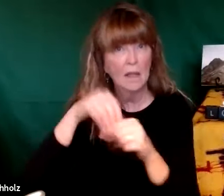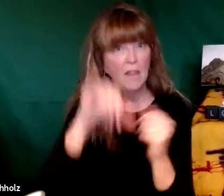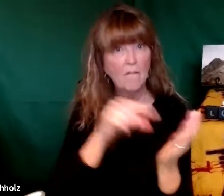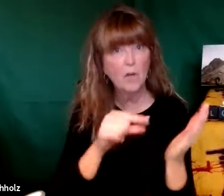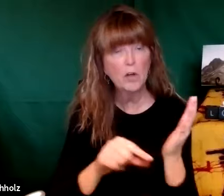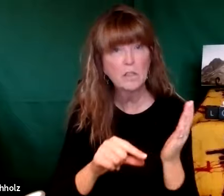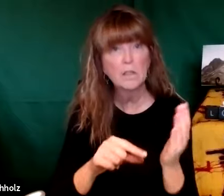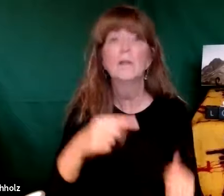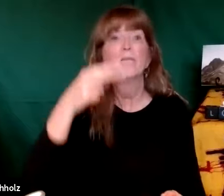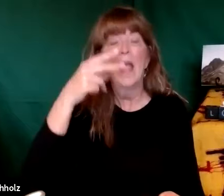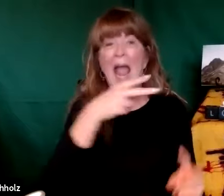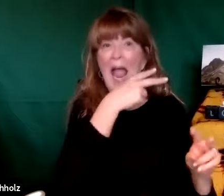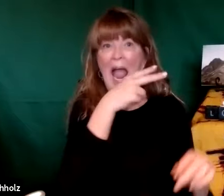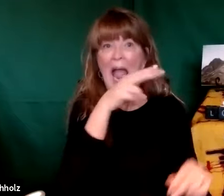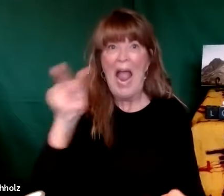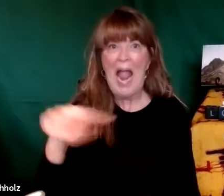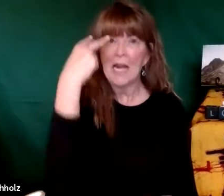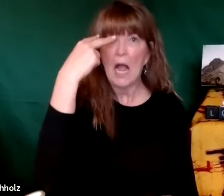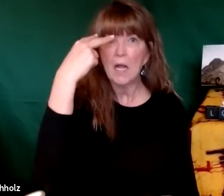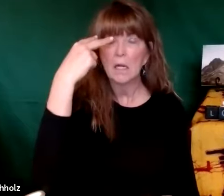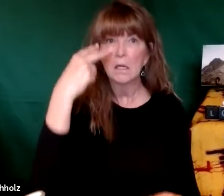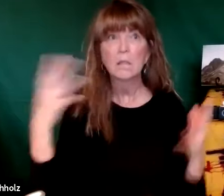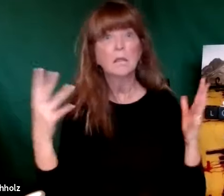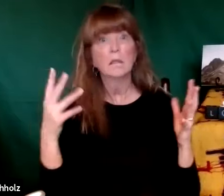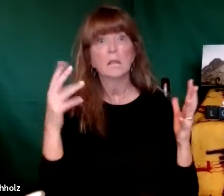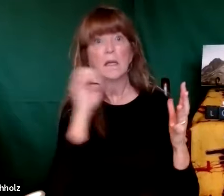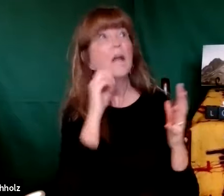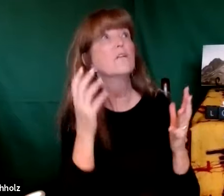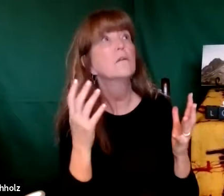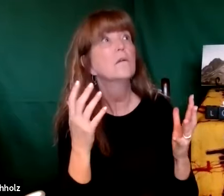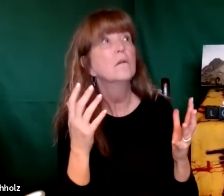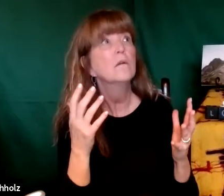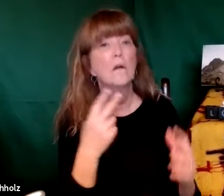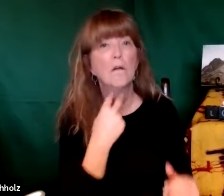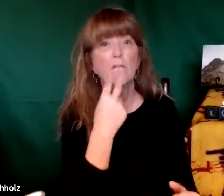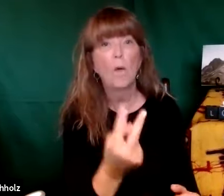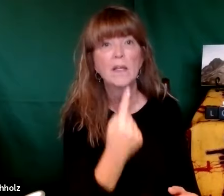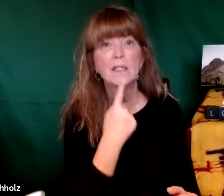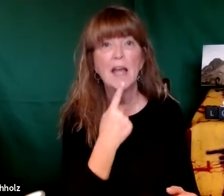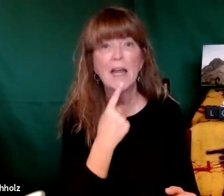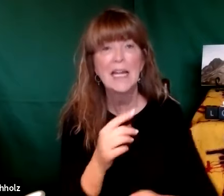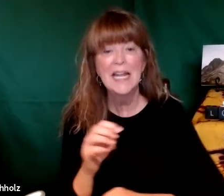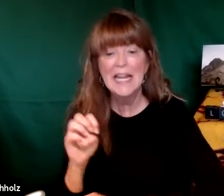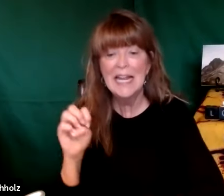and then the word was henna look Elijah turned his head